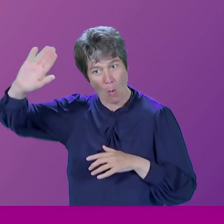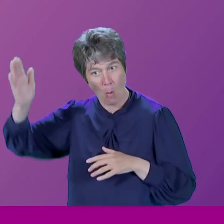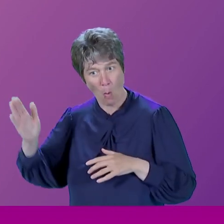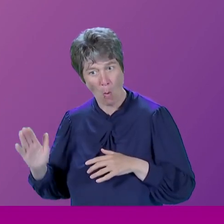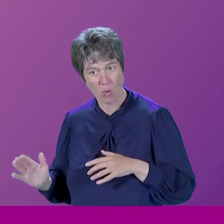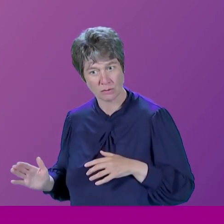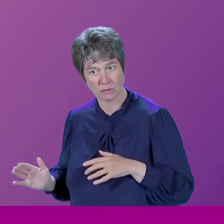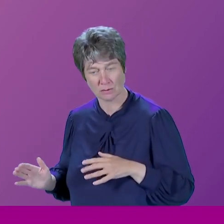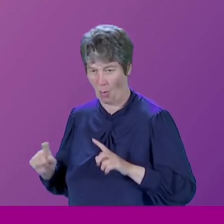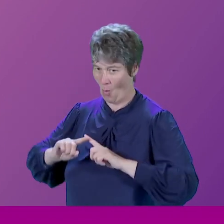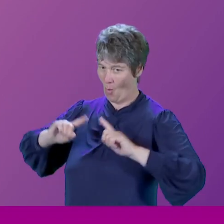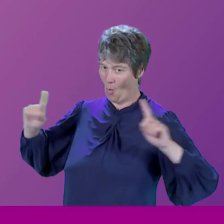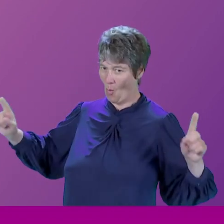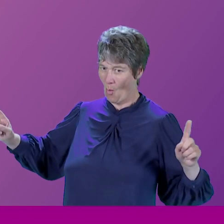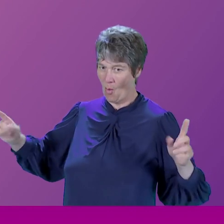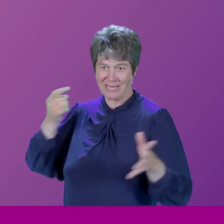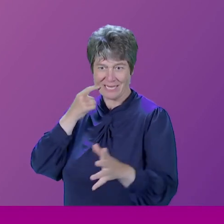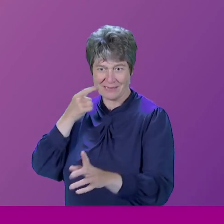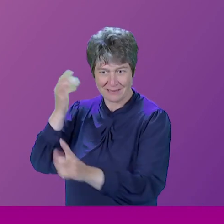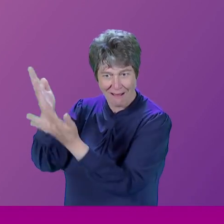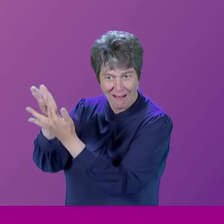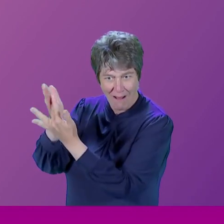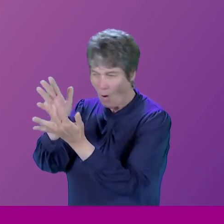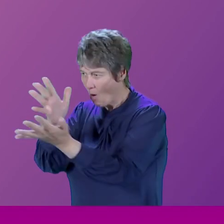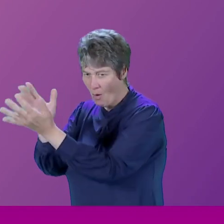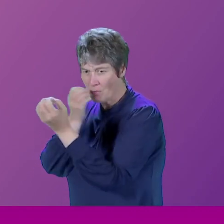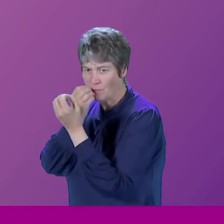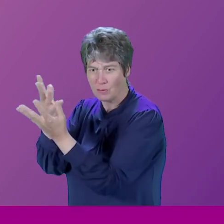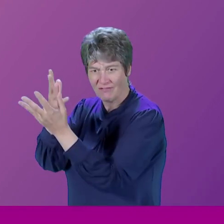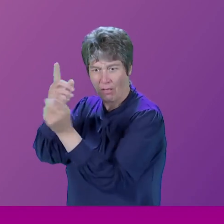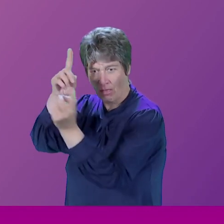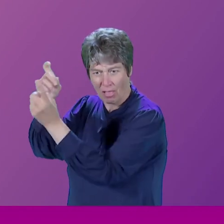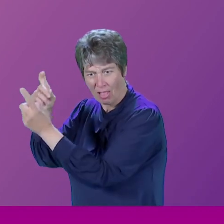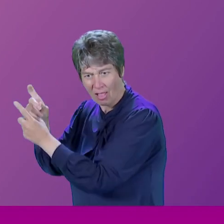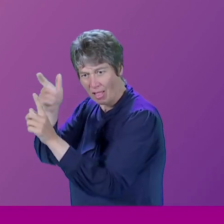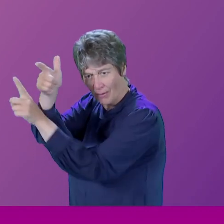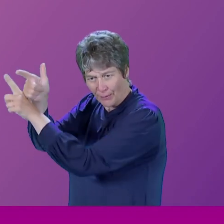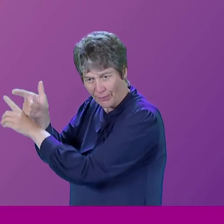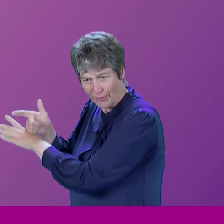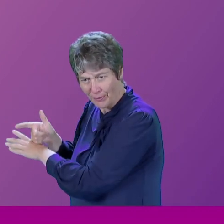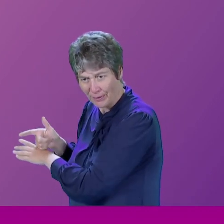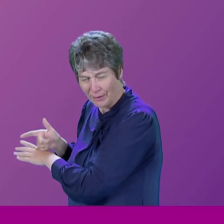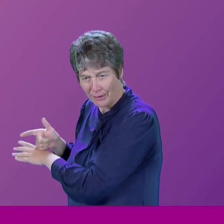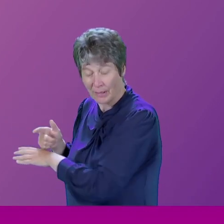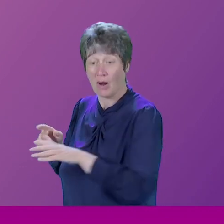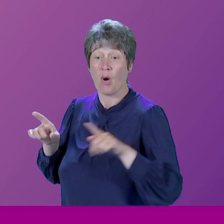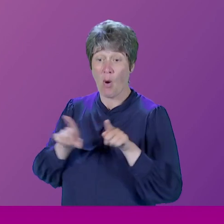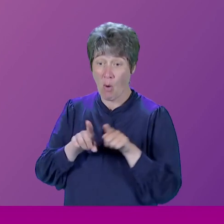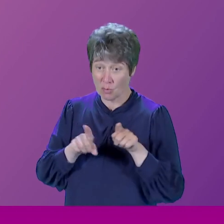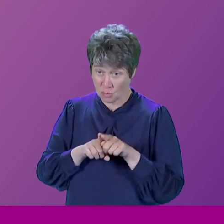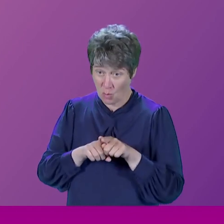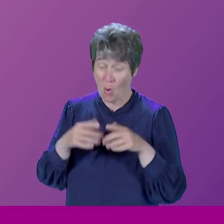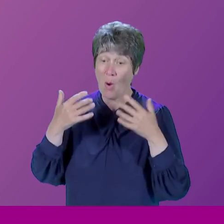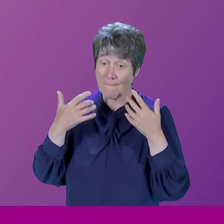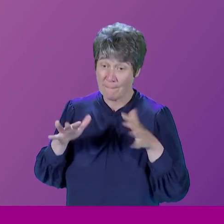television on the coast. So, I've really enjoyed moving out of the cities and going to the coast. And the other thing we've done is, we've done a series in Britain on post